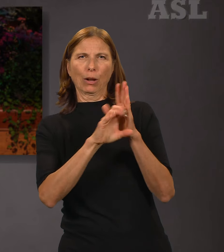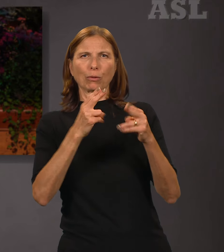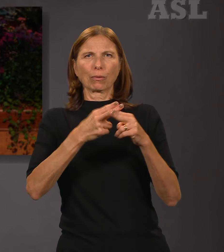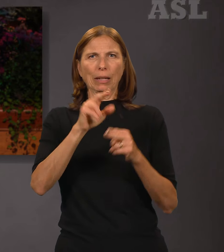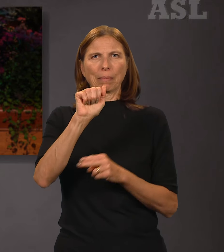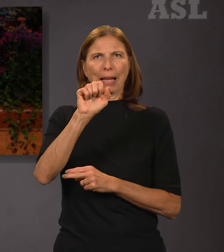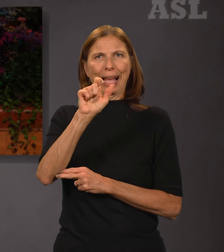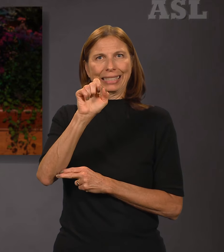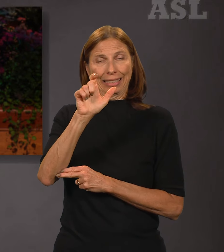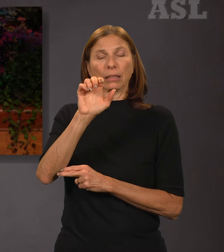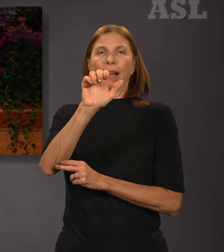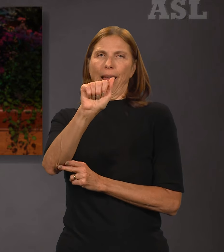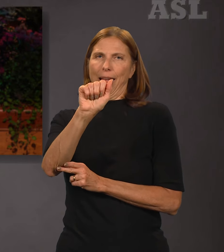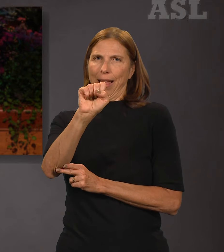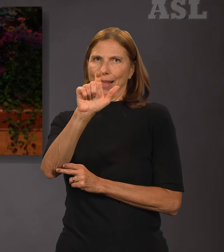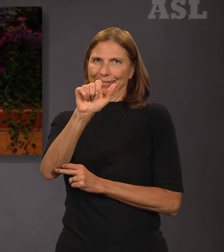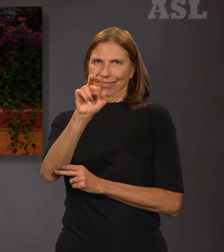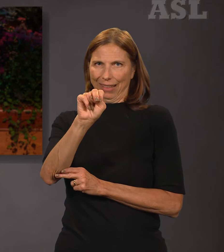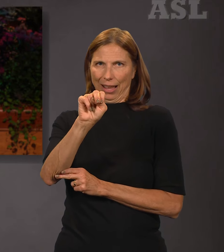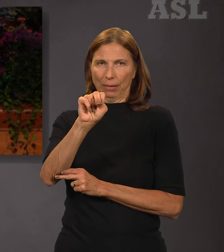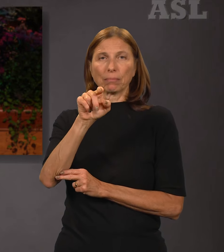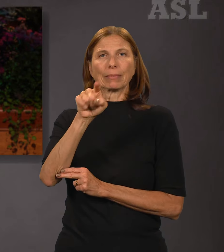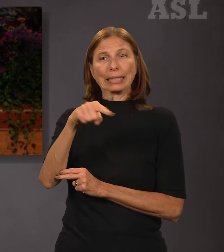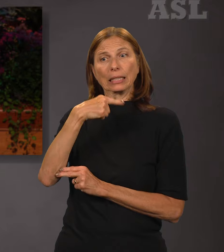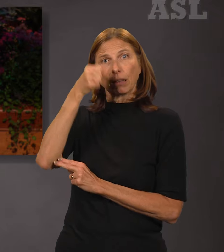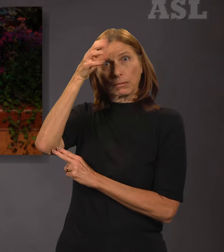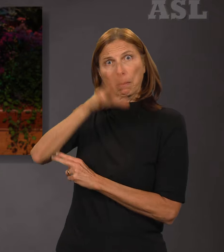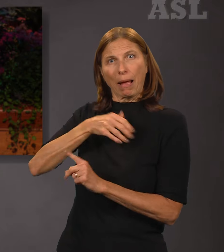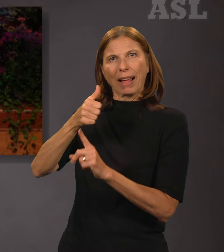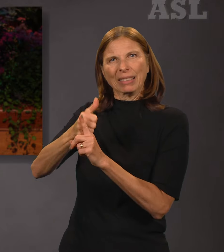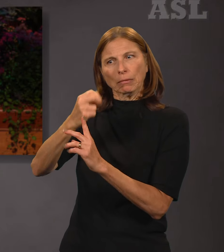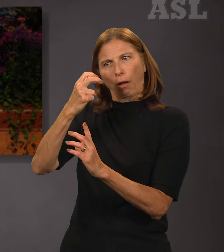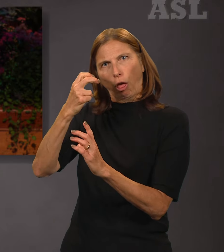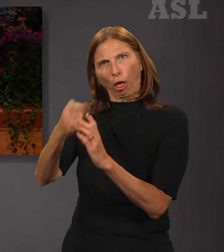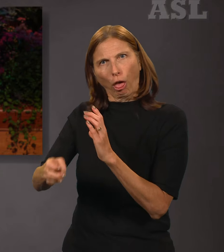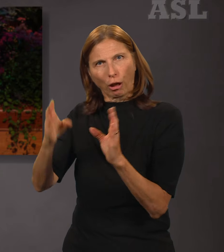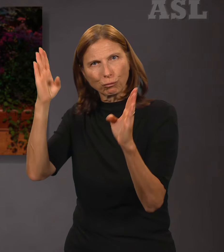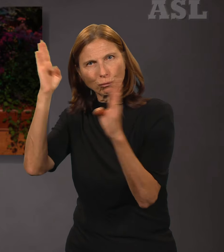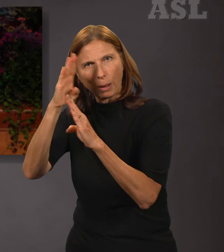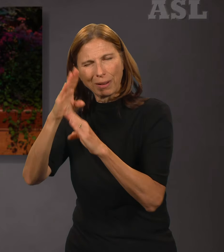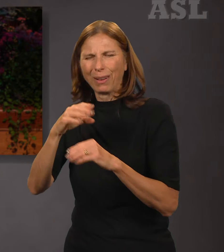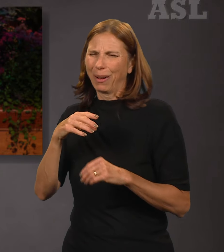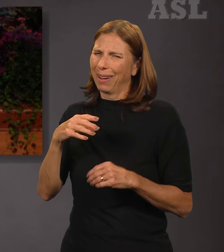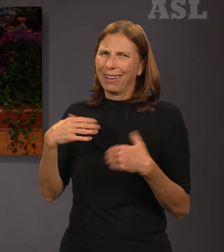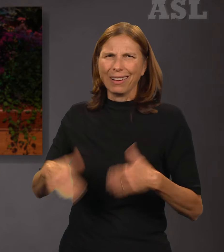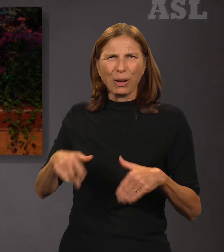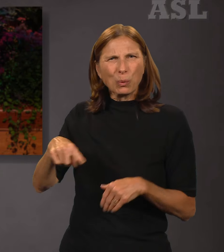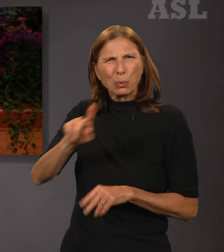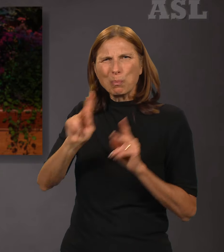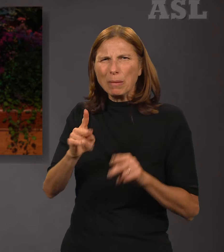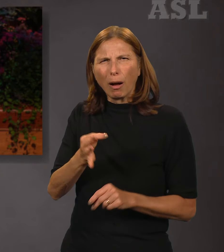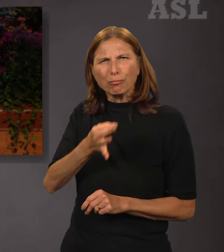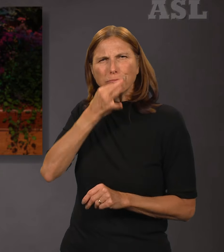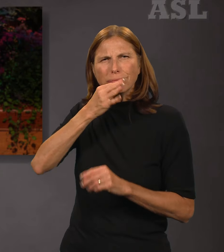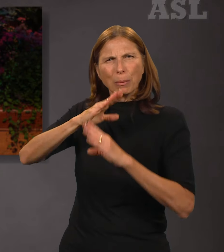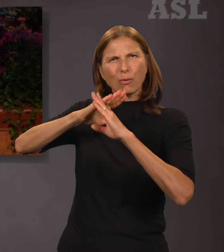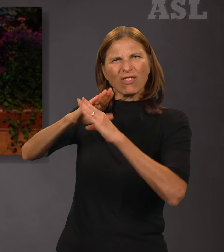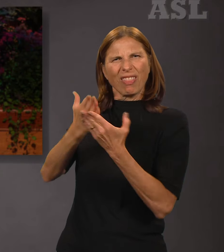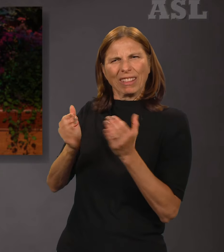himself in his own devices, O humankind, how cleverly you defend yourselves from all that might do you